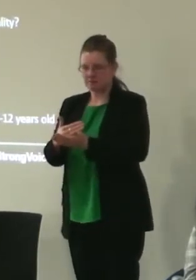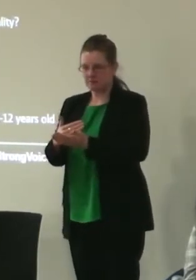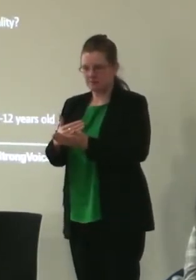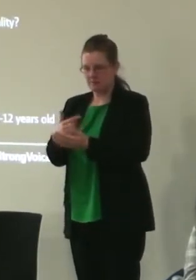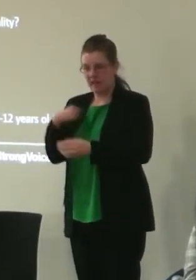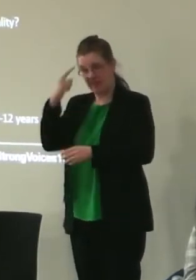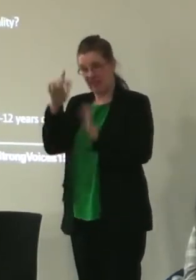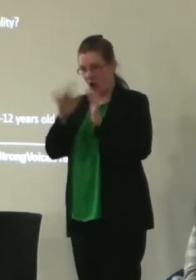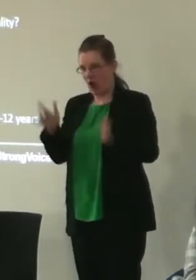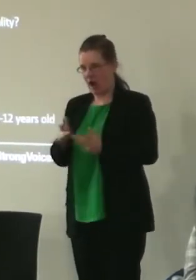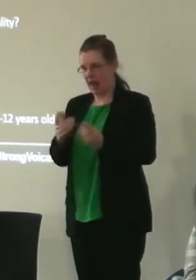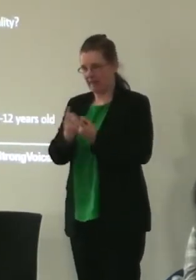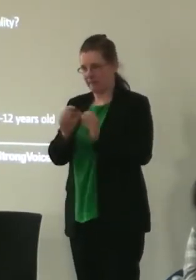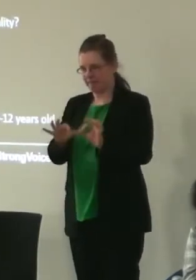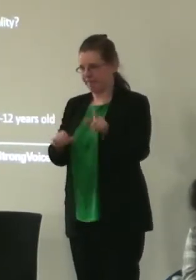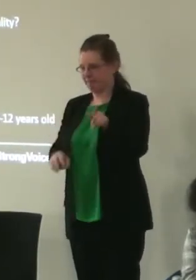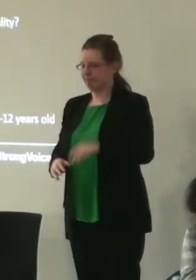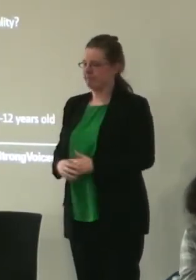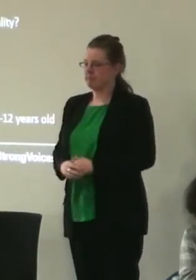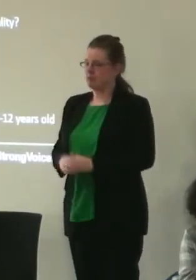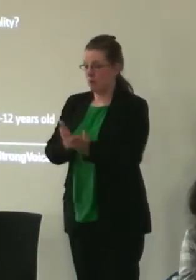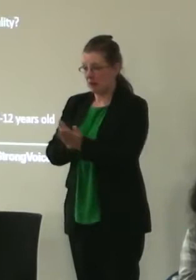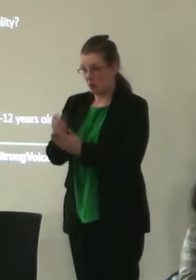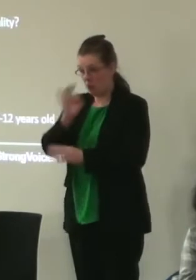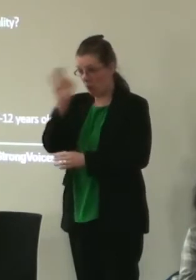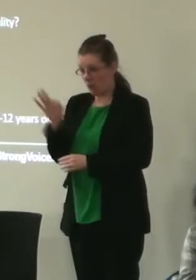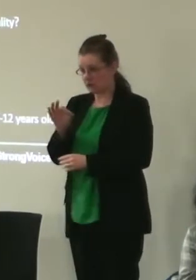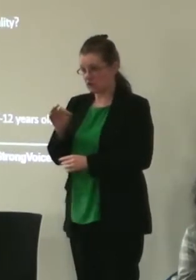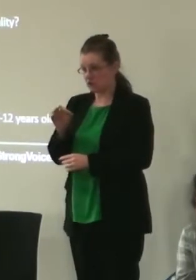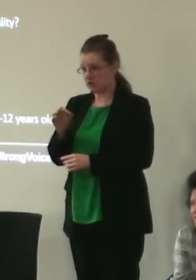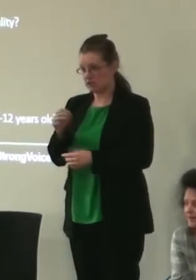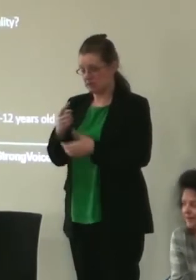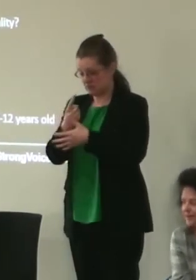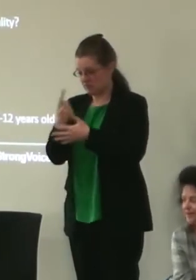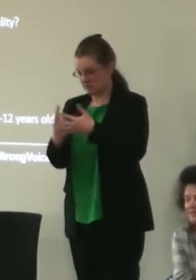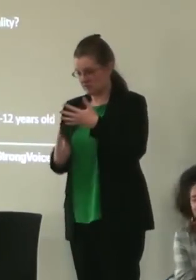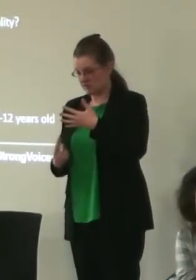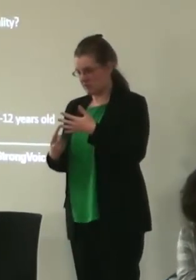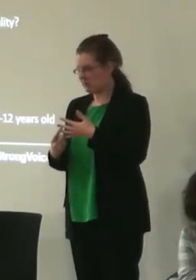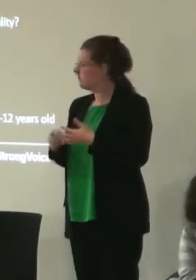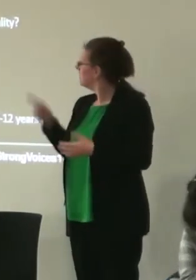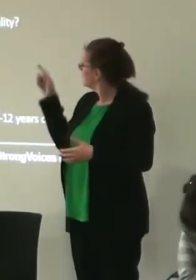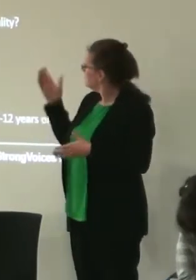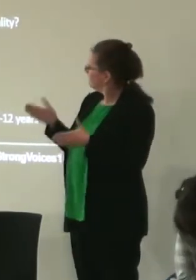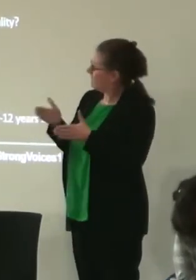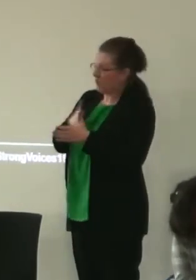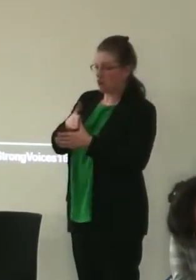the online thing. Okay, so we'll go through the questions one by one, starting with the top question.